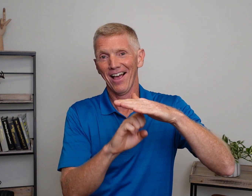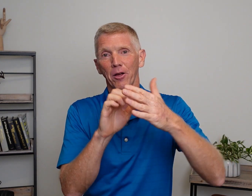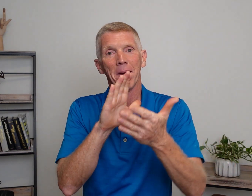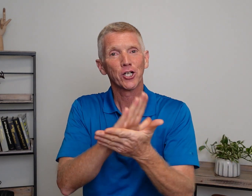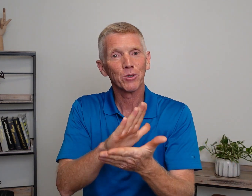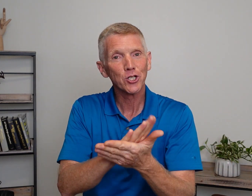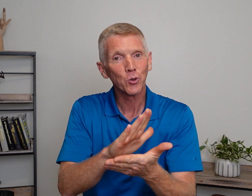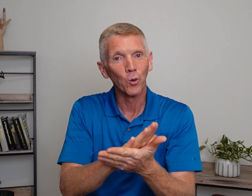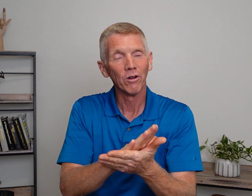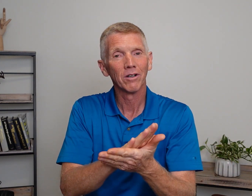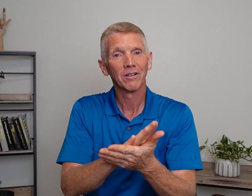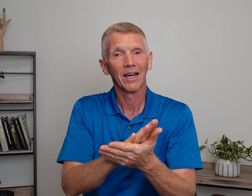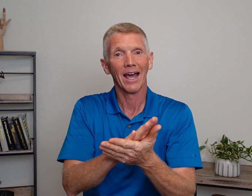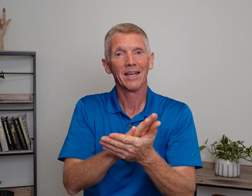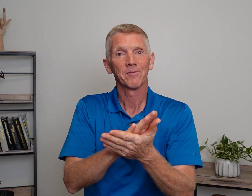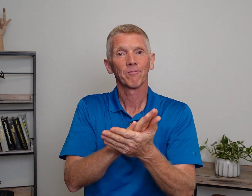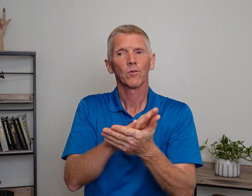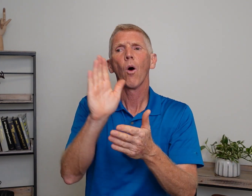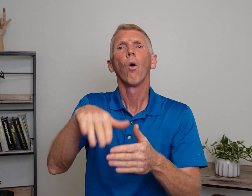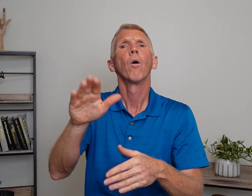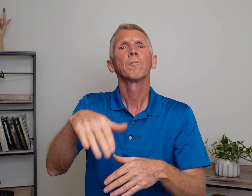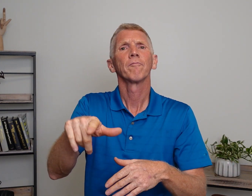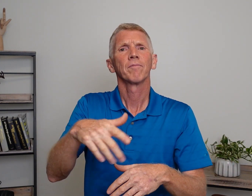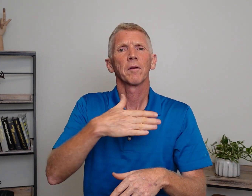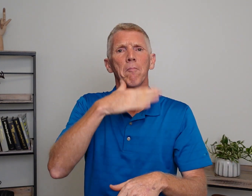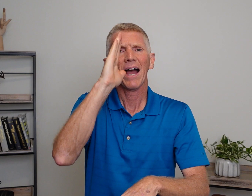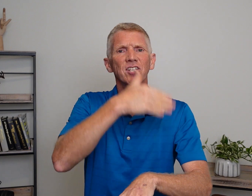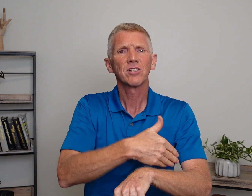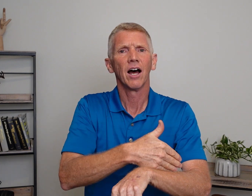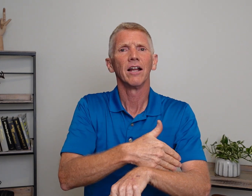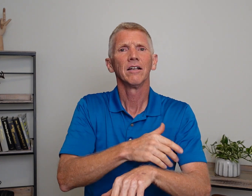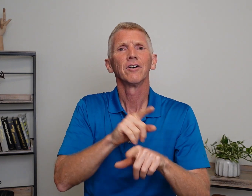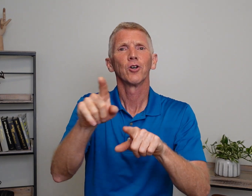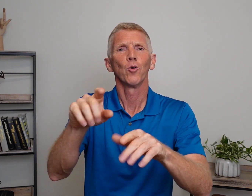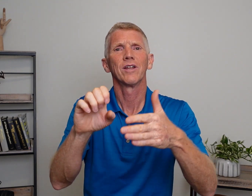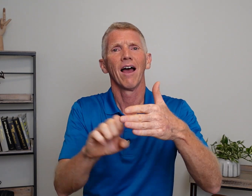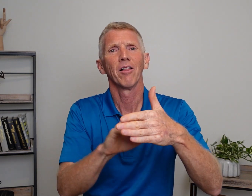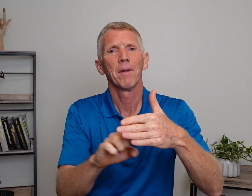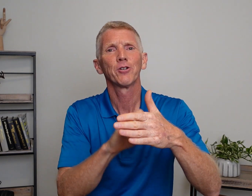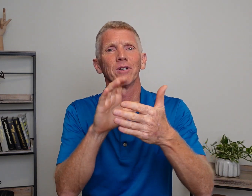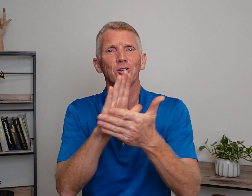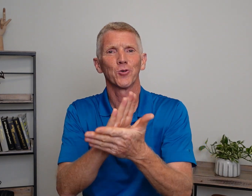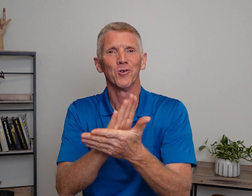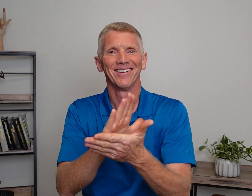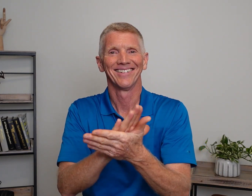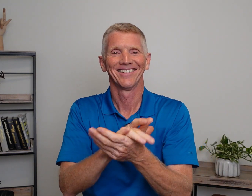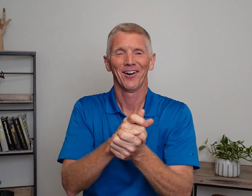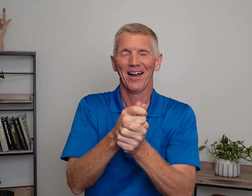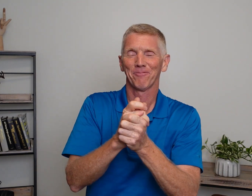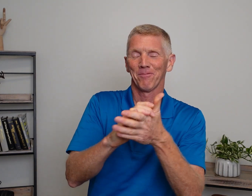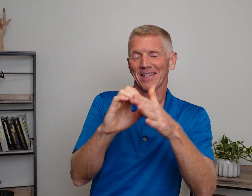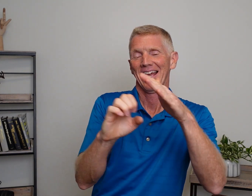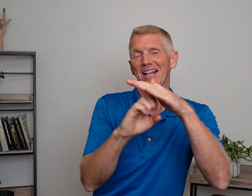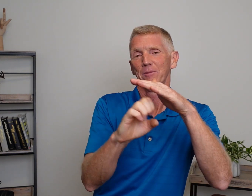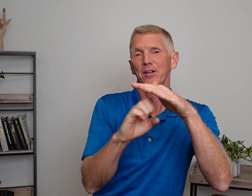Elementary school. Okay? Oh. My son goes to elementary school. All right? Elementary.